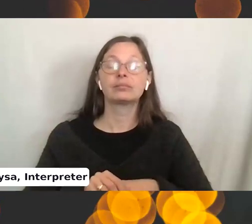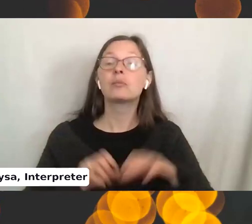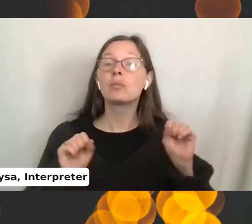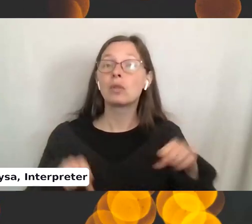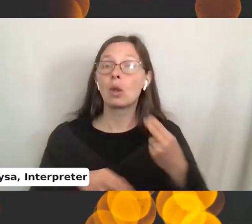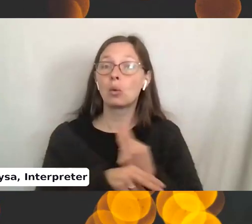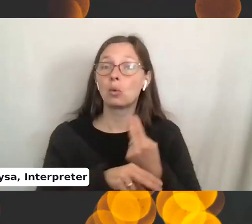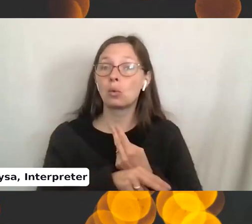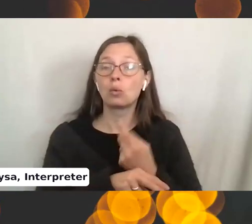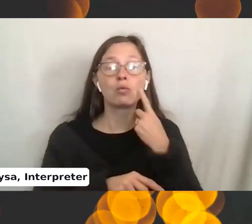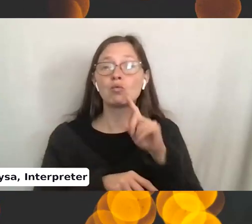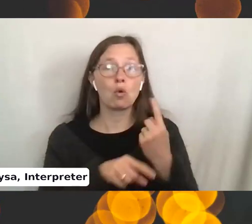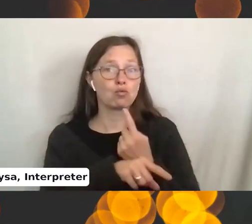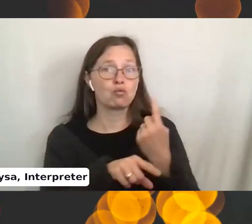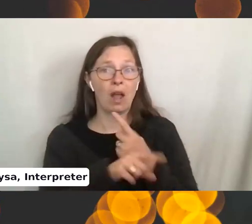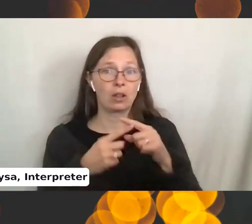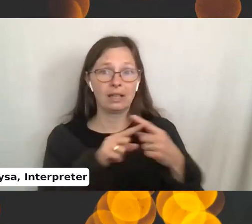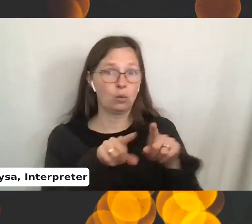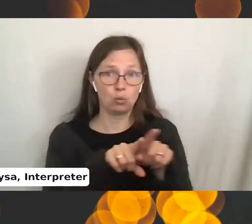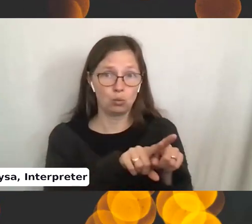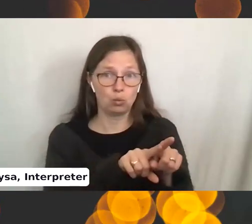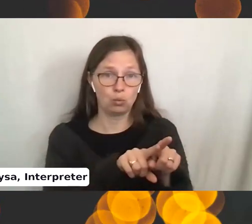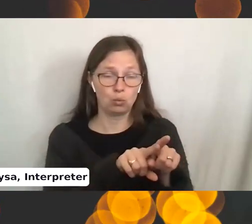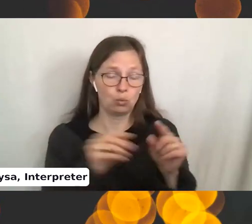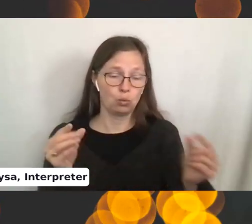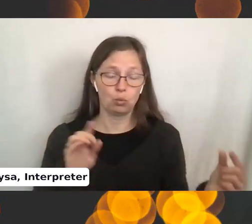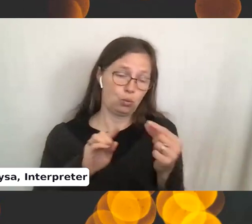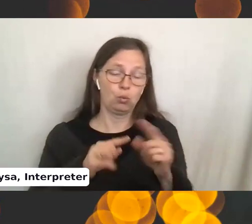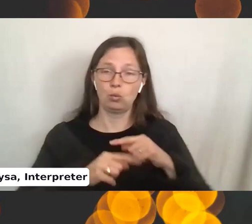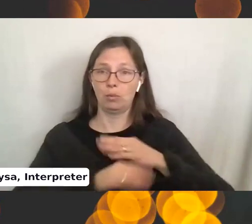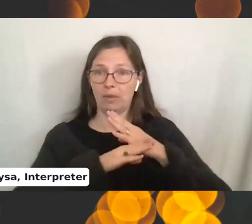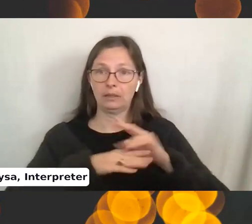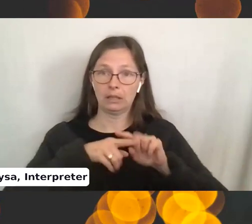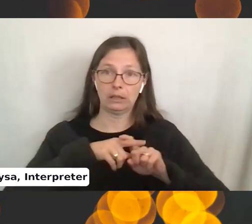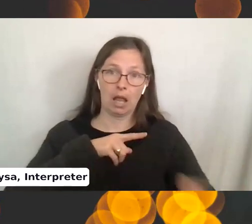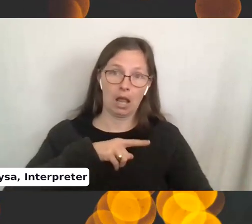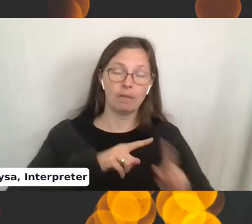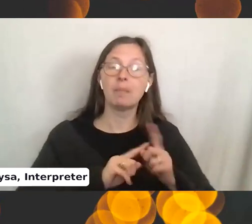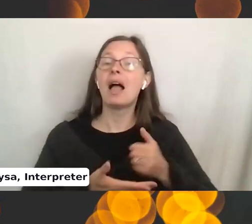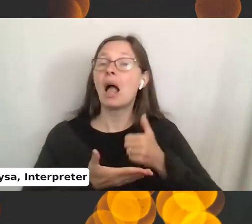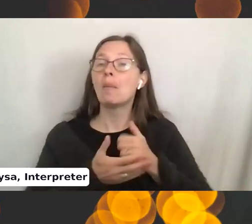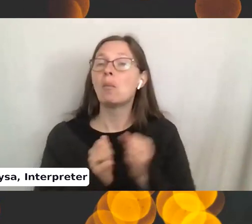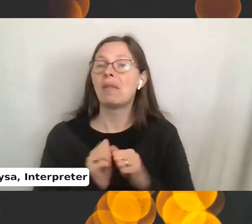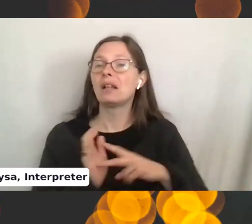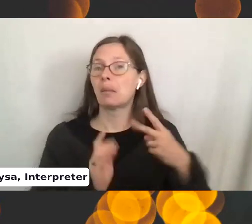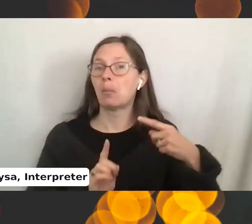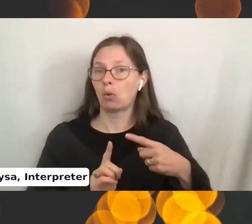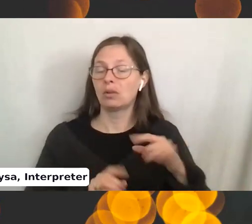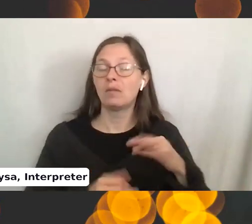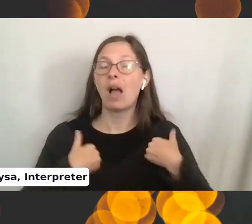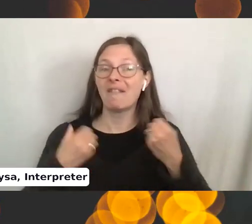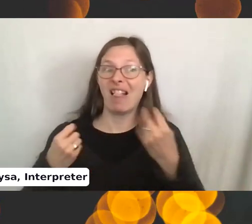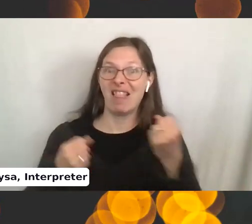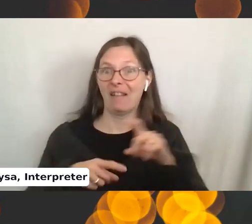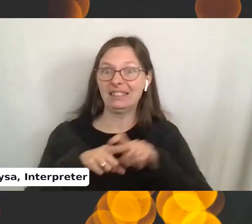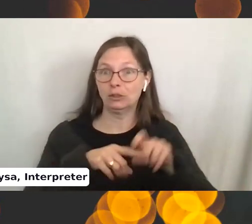use them just for regular knitting needles too, to keep stuff from sliding off. But they're really helpful with double pointed, especially if you have a lot of stitches